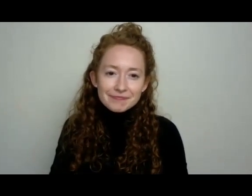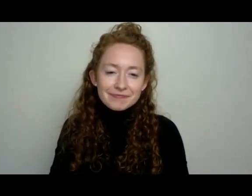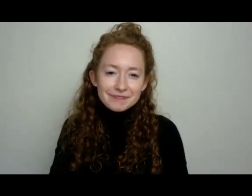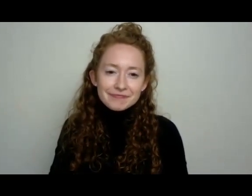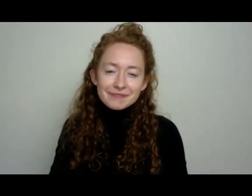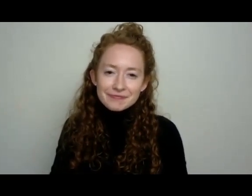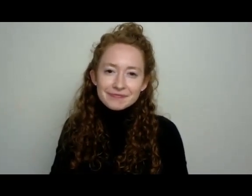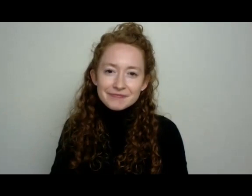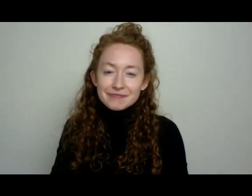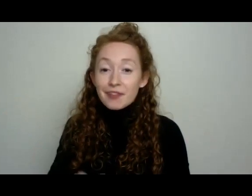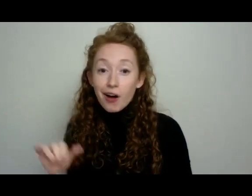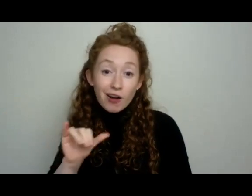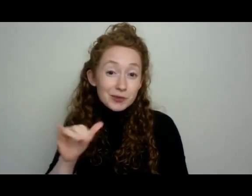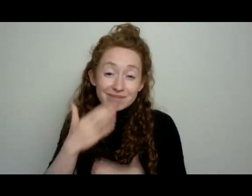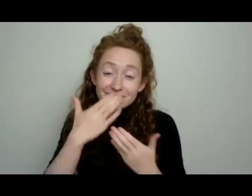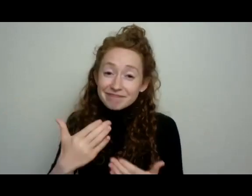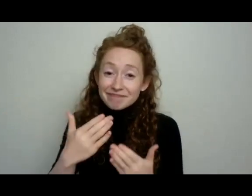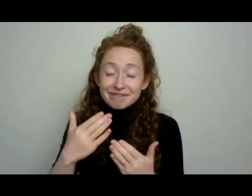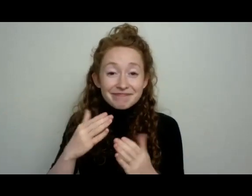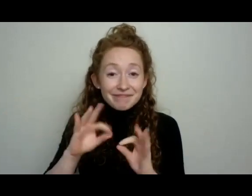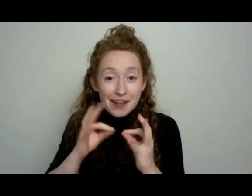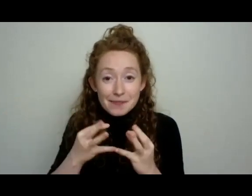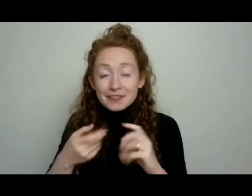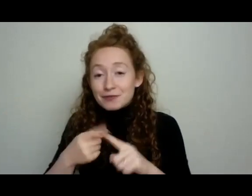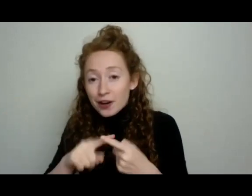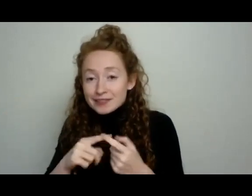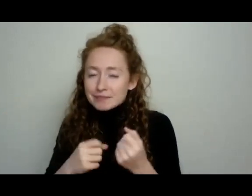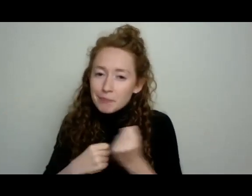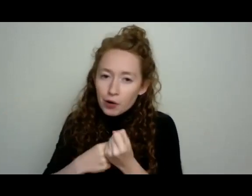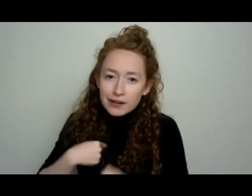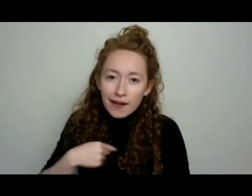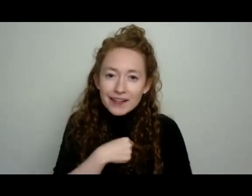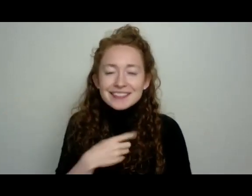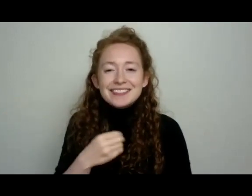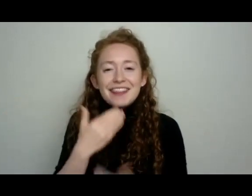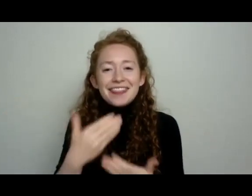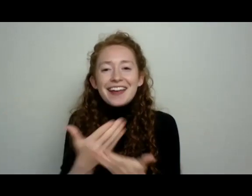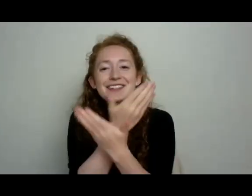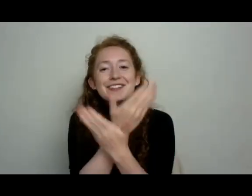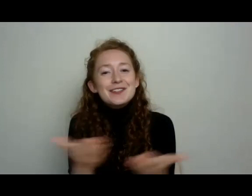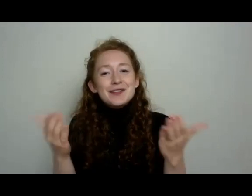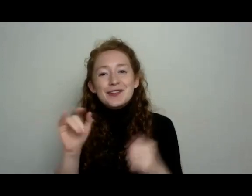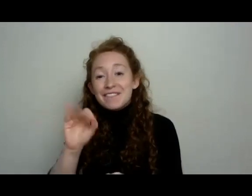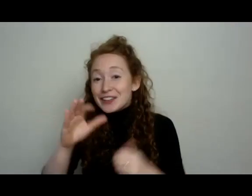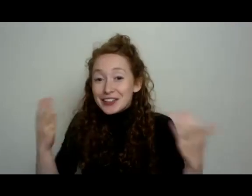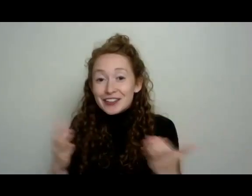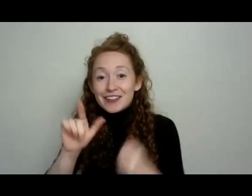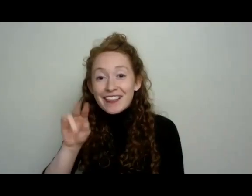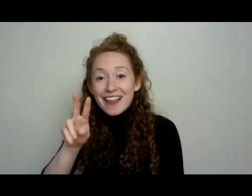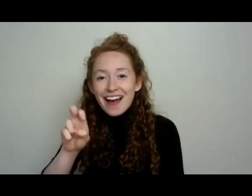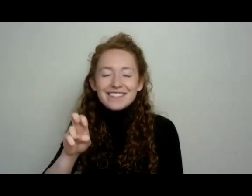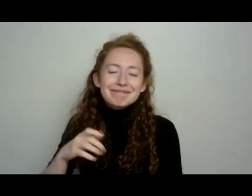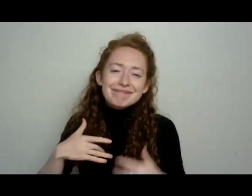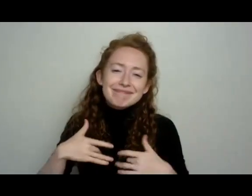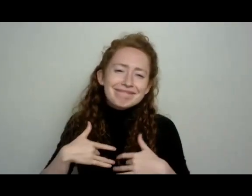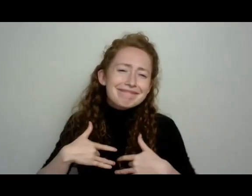also supporting us and you. Also, whether you're joining us here live, which makes me so delighted, or